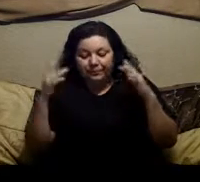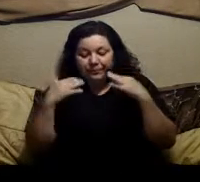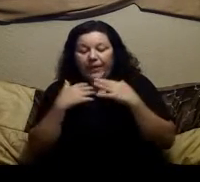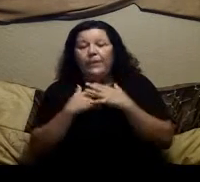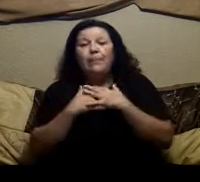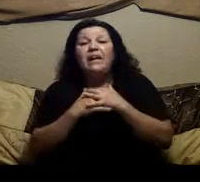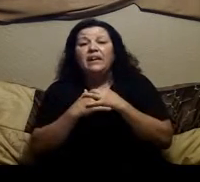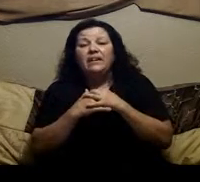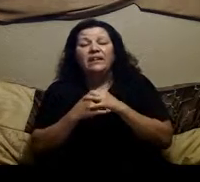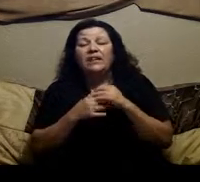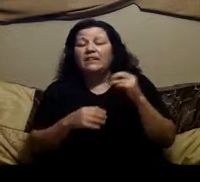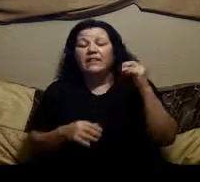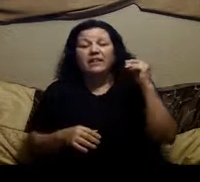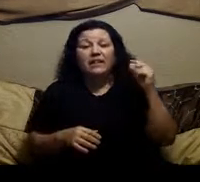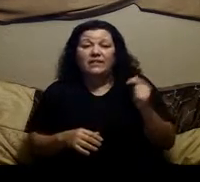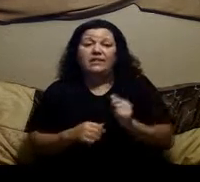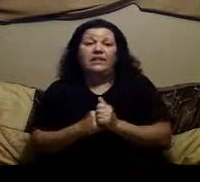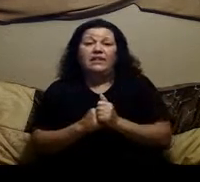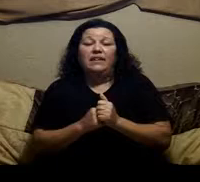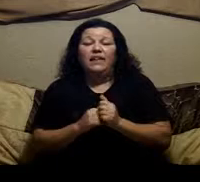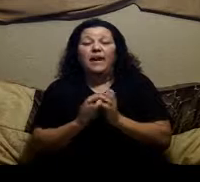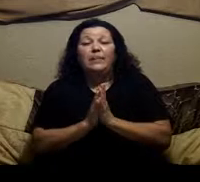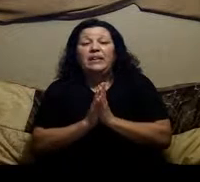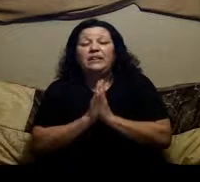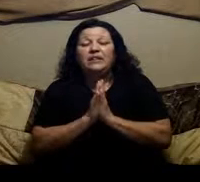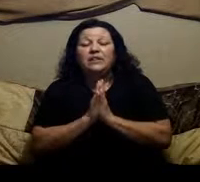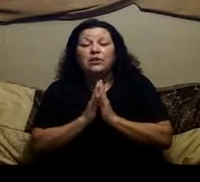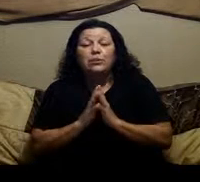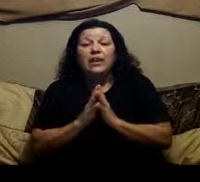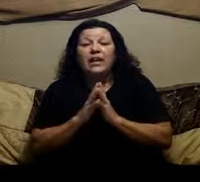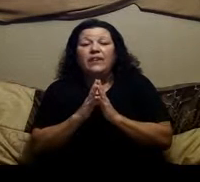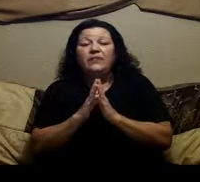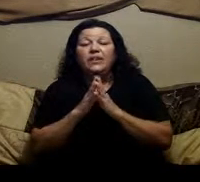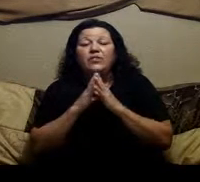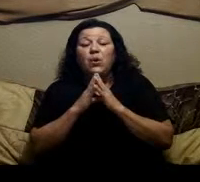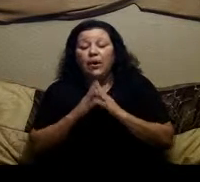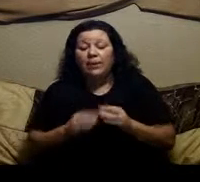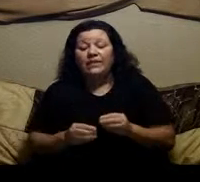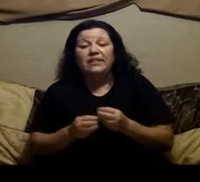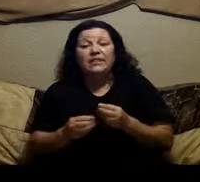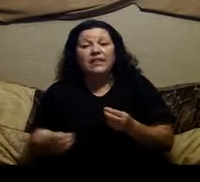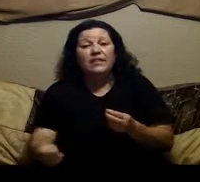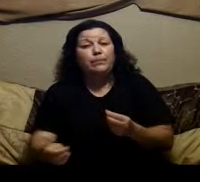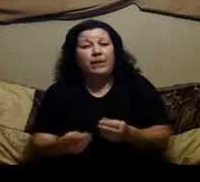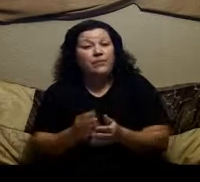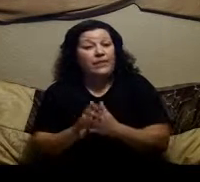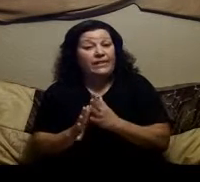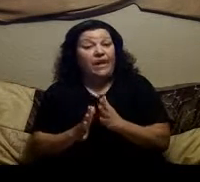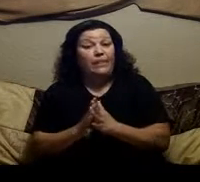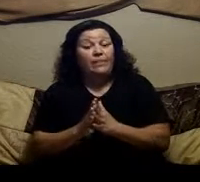the pain Instantly, I mean it's going to lubricate everything so well because this is it becomes very slimy